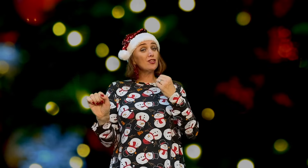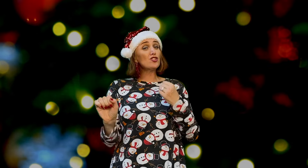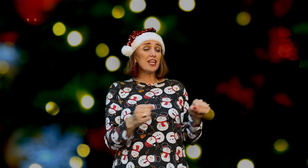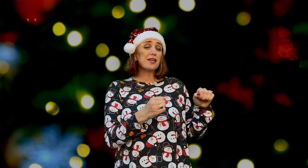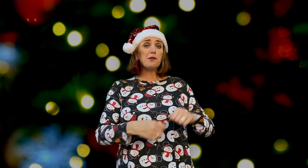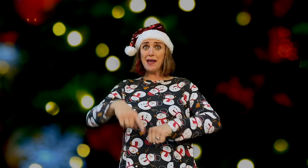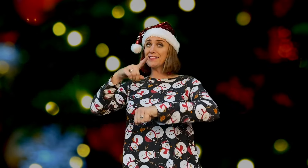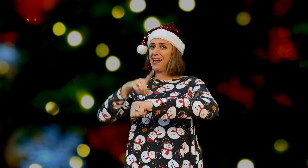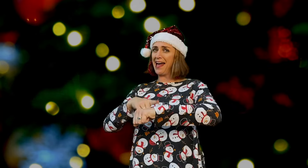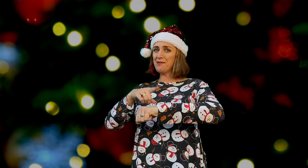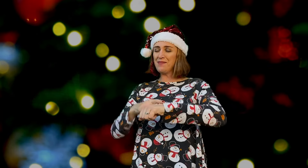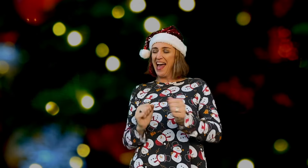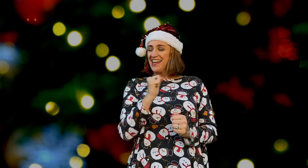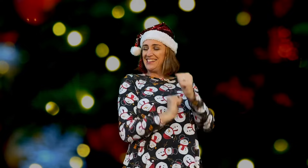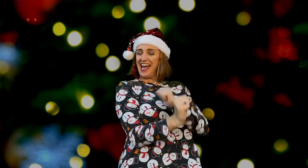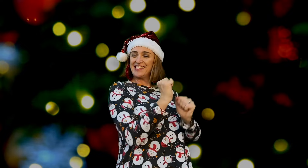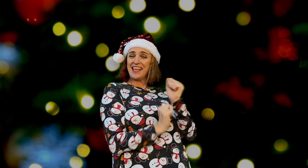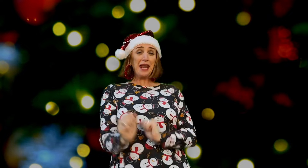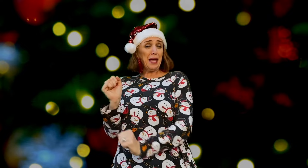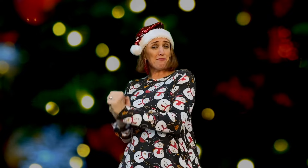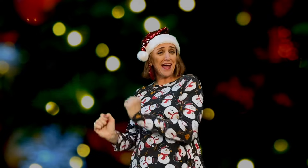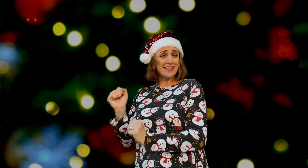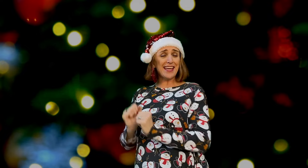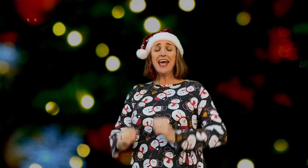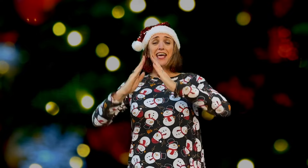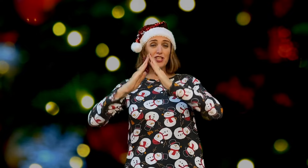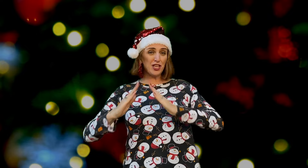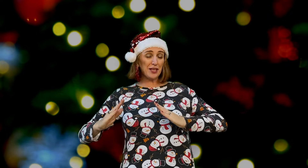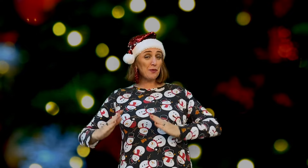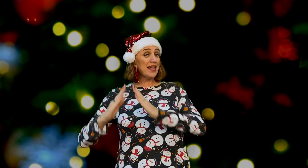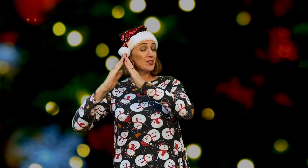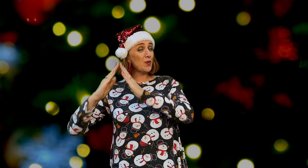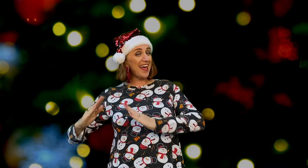Jingle Bells Rock